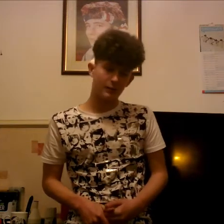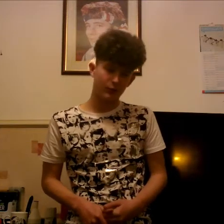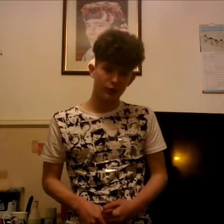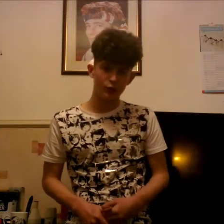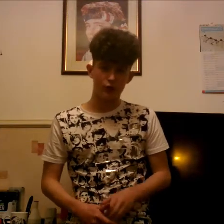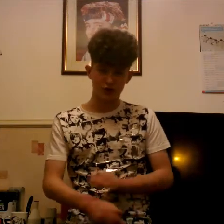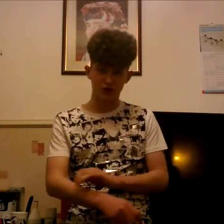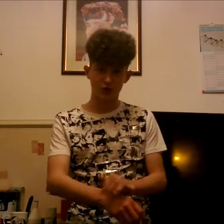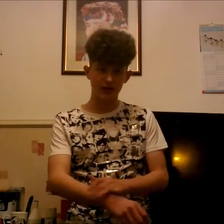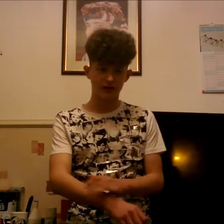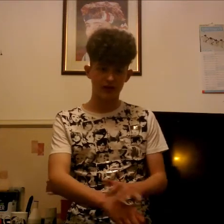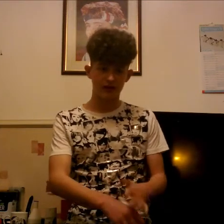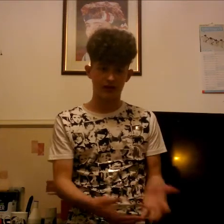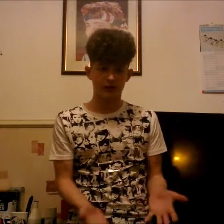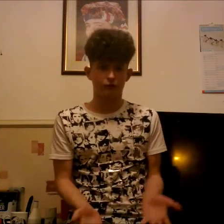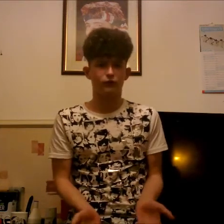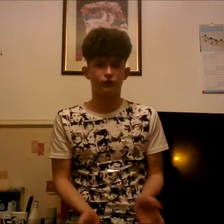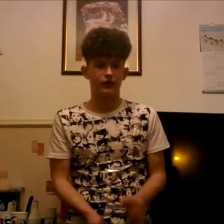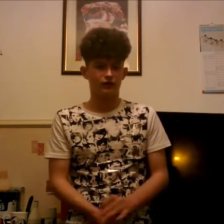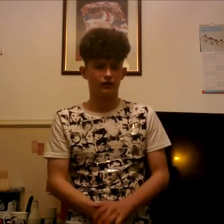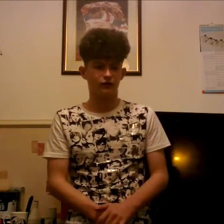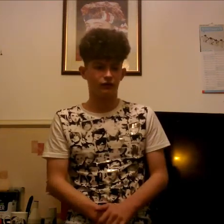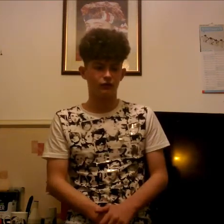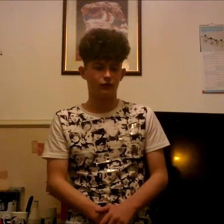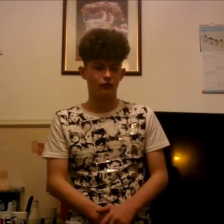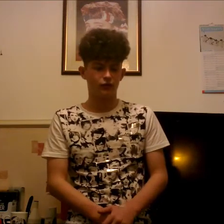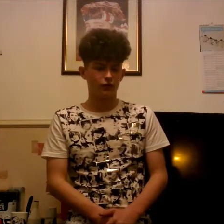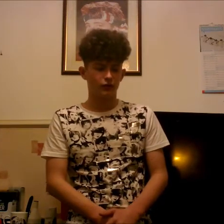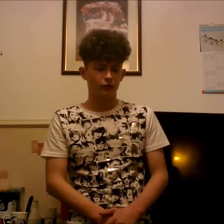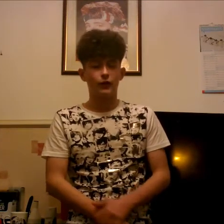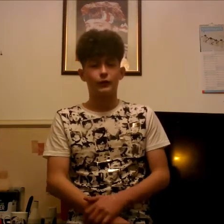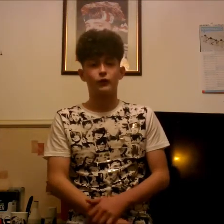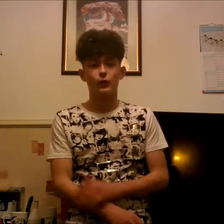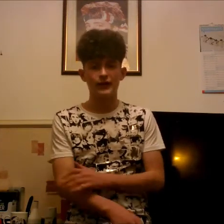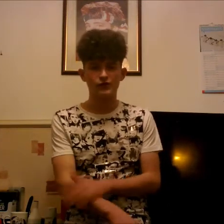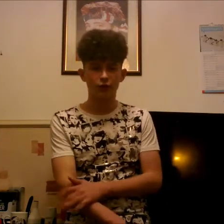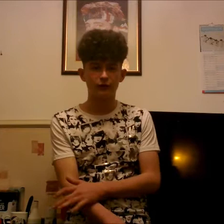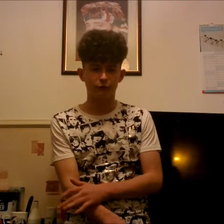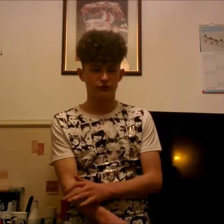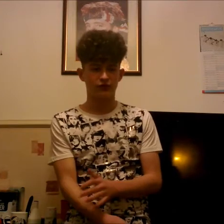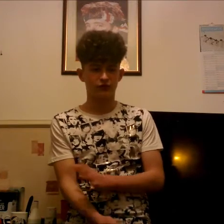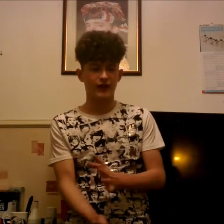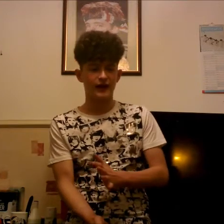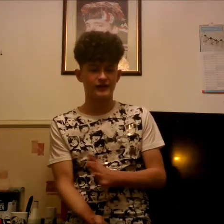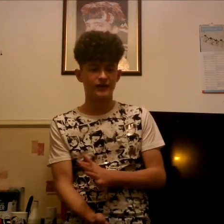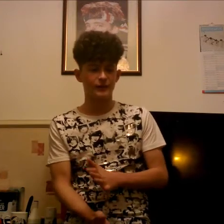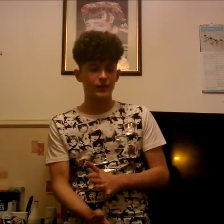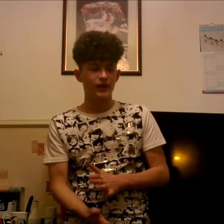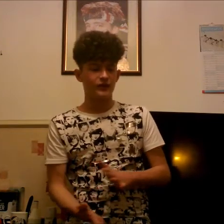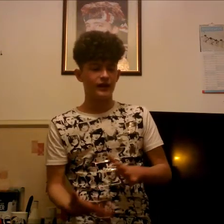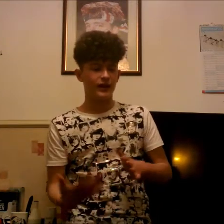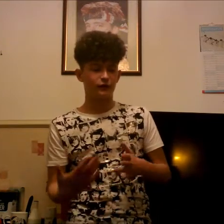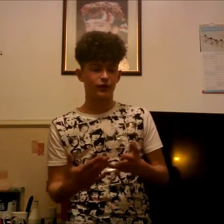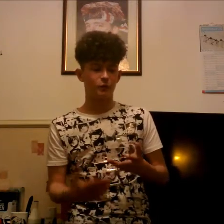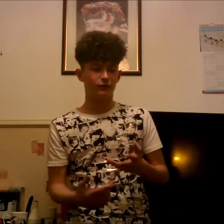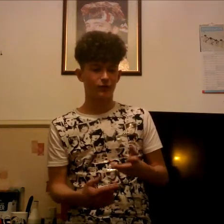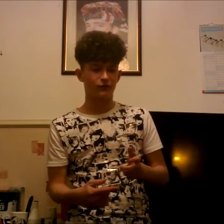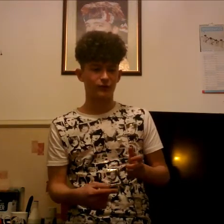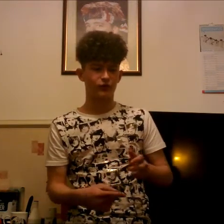a blue stuckey but don't know like oh well i got the white stuckey first out of the casting that then after a couple of months ago to